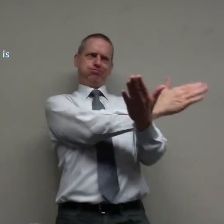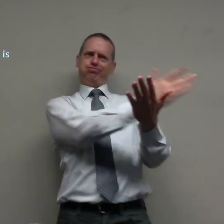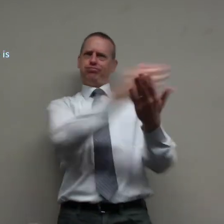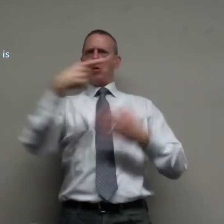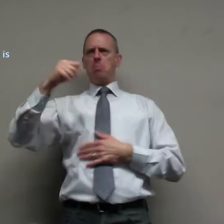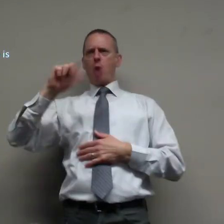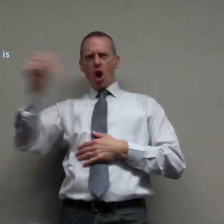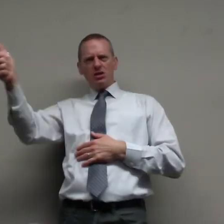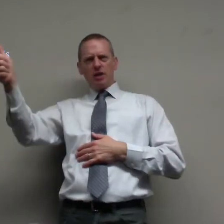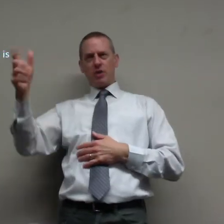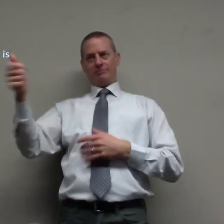coming all the way up